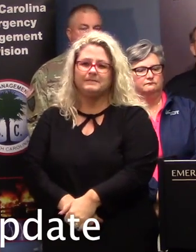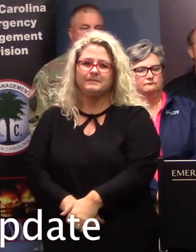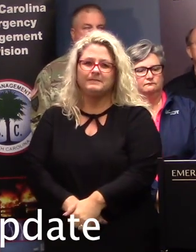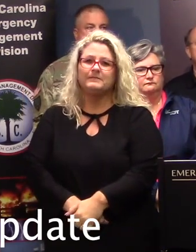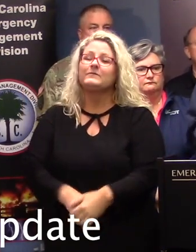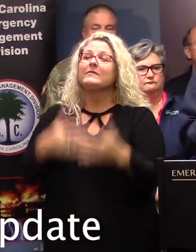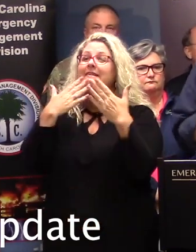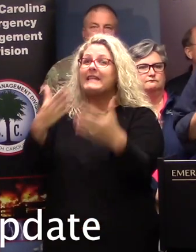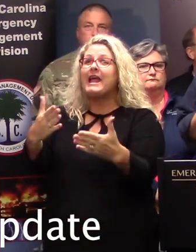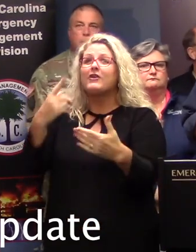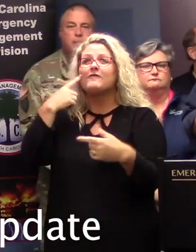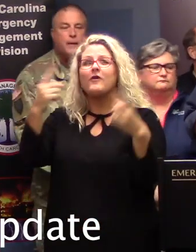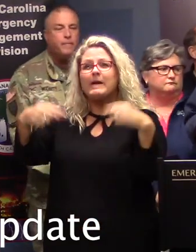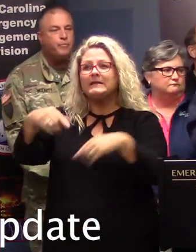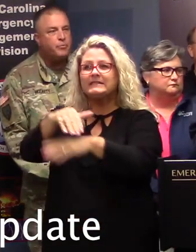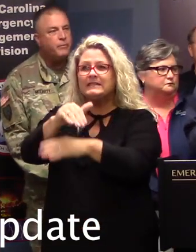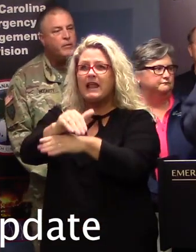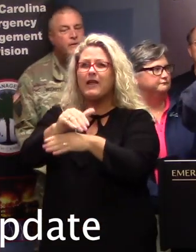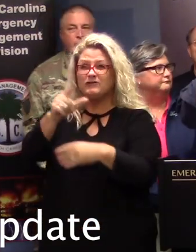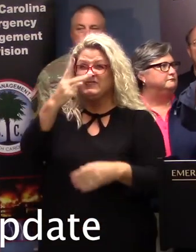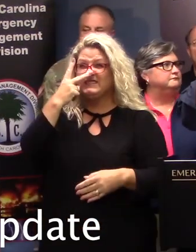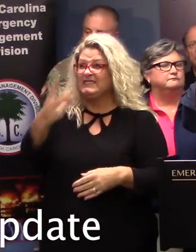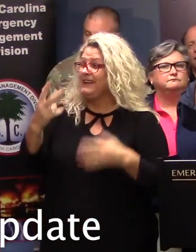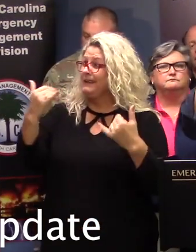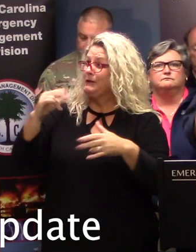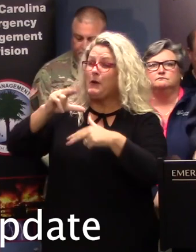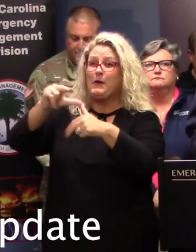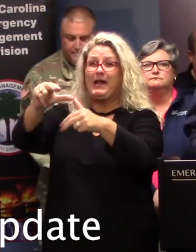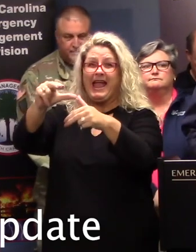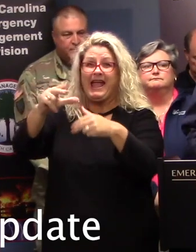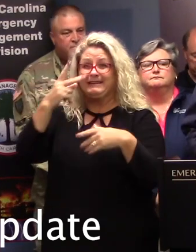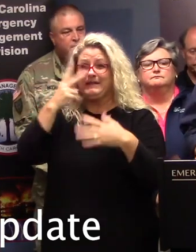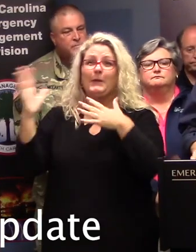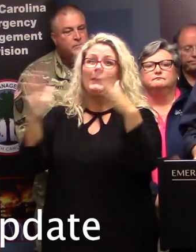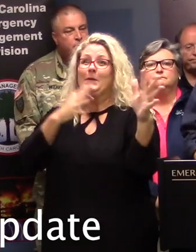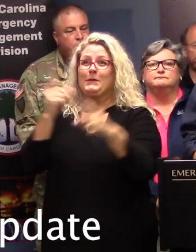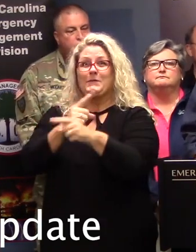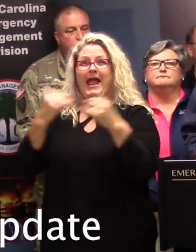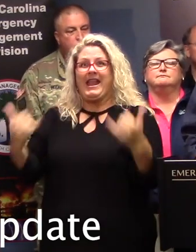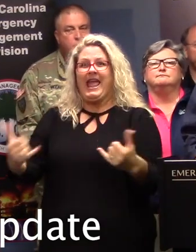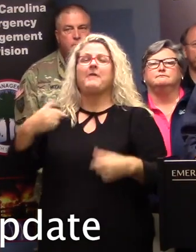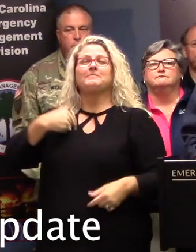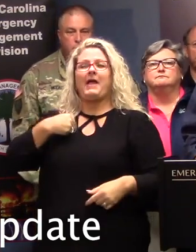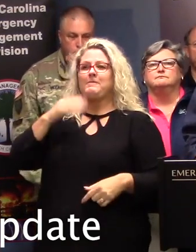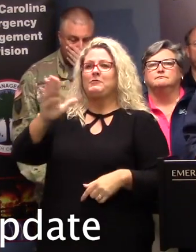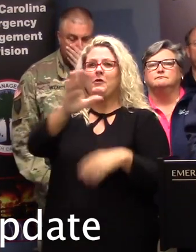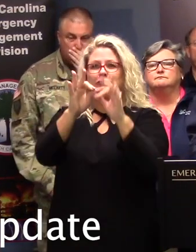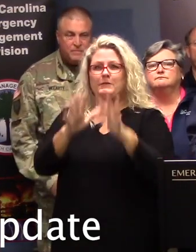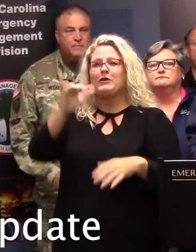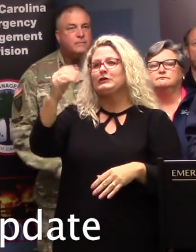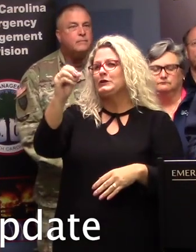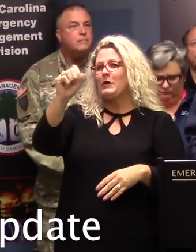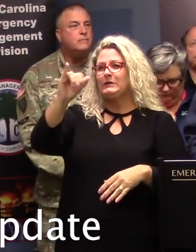We all thank you for coming. As you see, there's evidence of the hurricane out there right now. Welcome. This is Josie McDaniel Burkett,